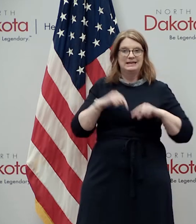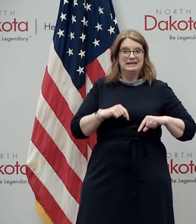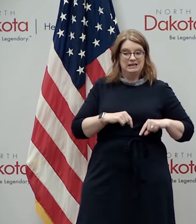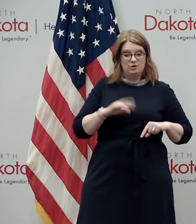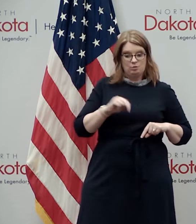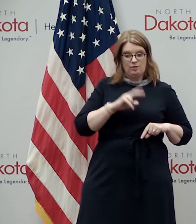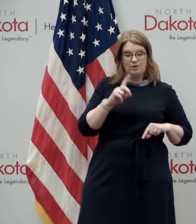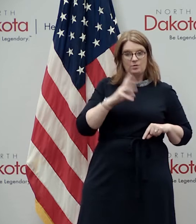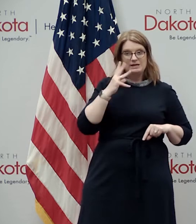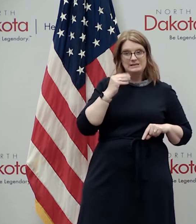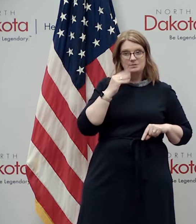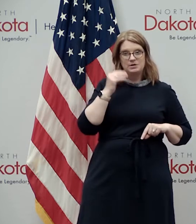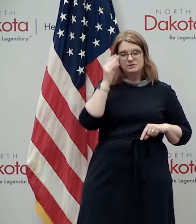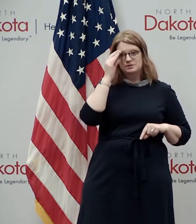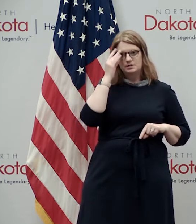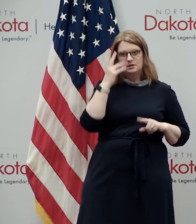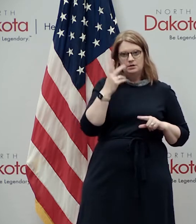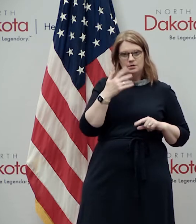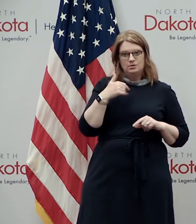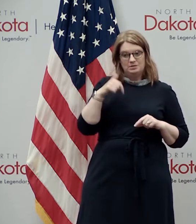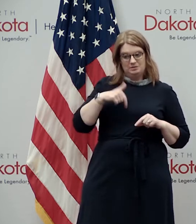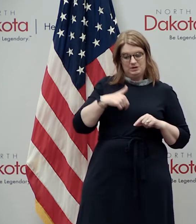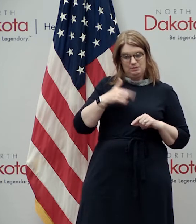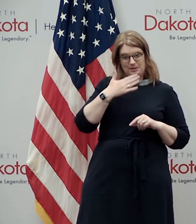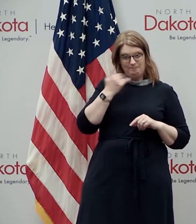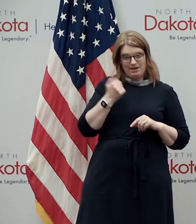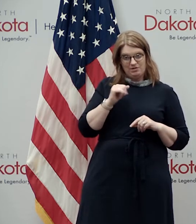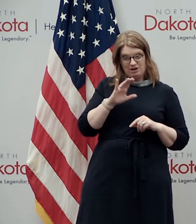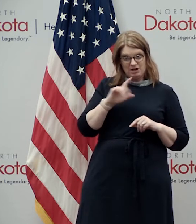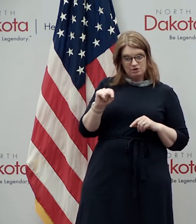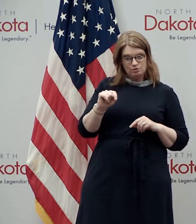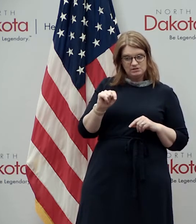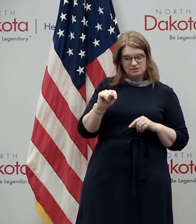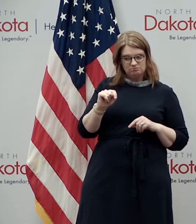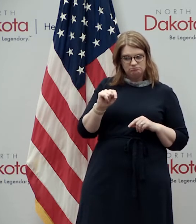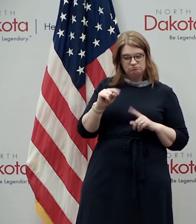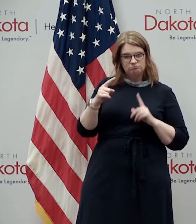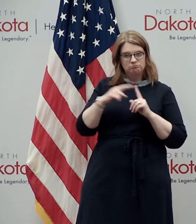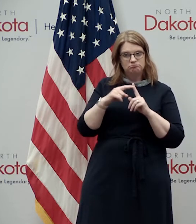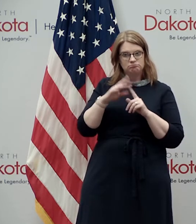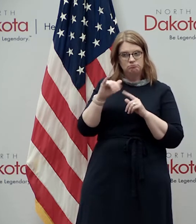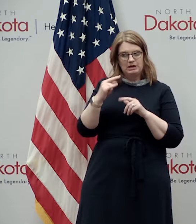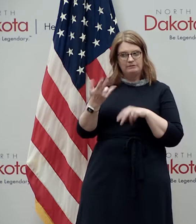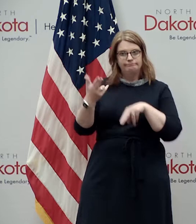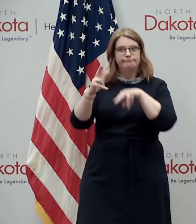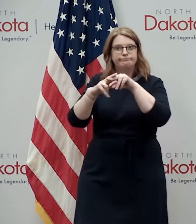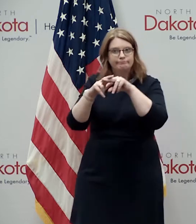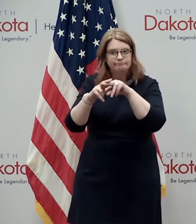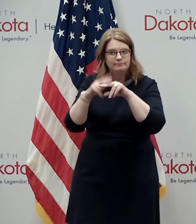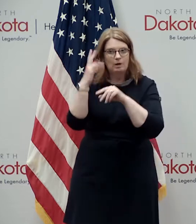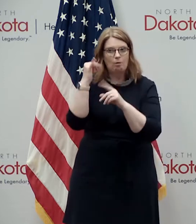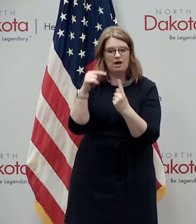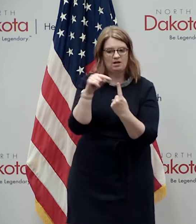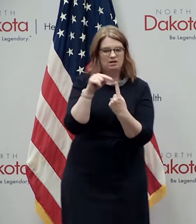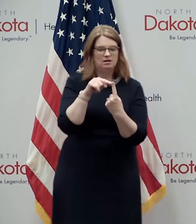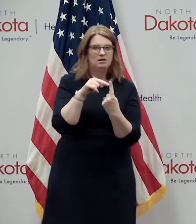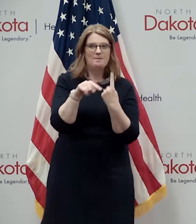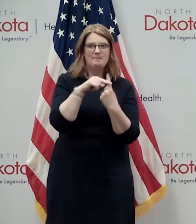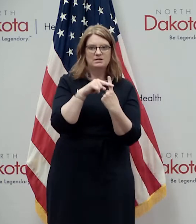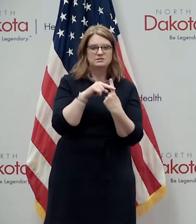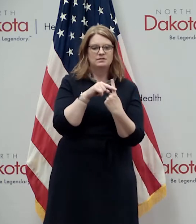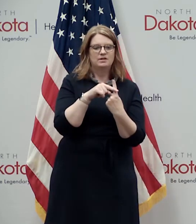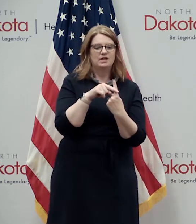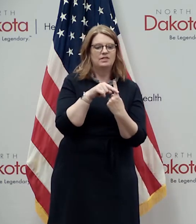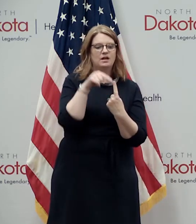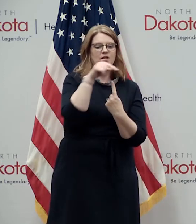here when we got better at at contact tracing our positivity rate went up because we were testing the people who were in close contact with positives